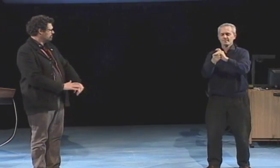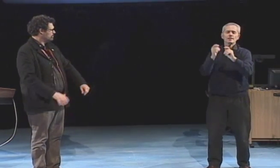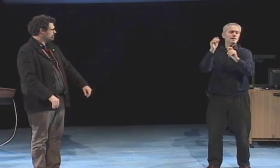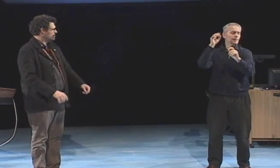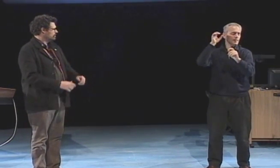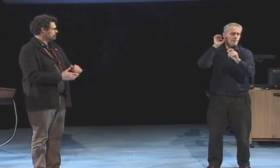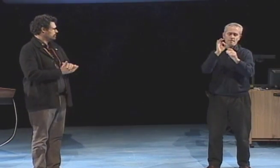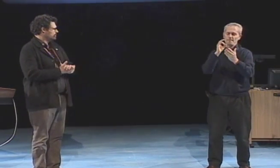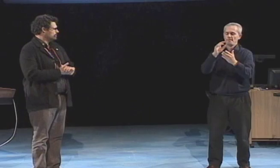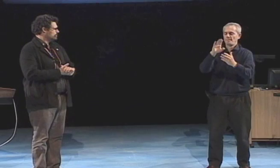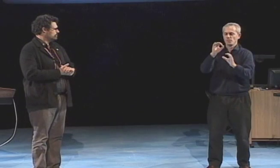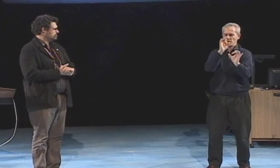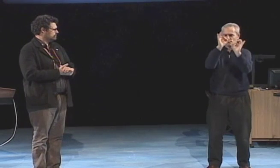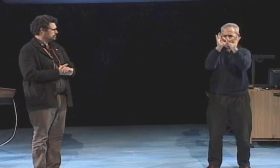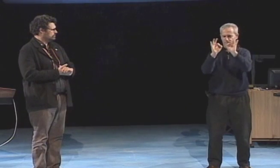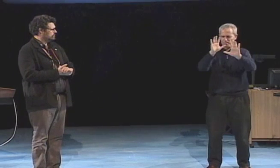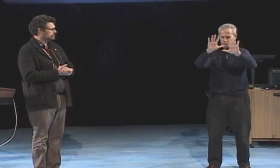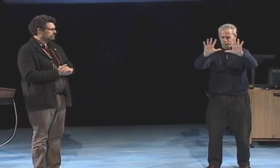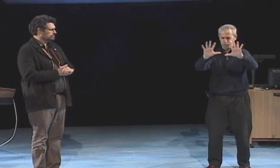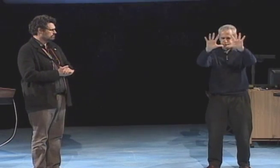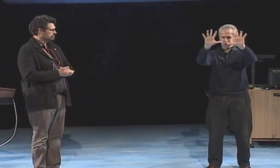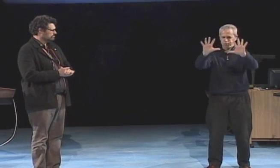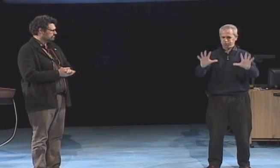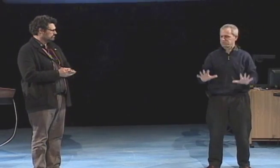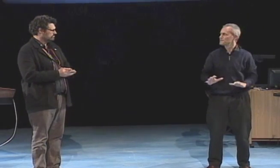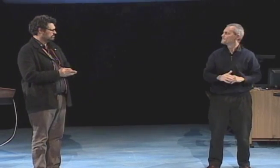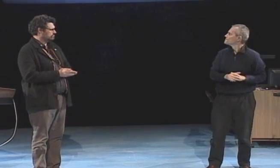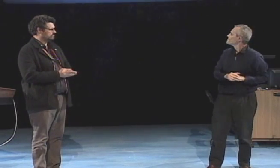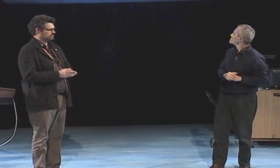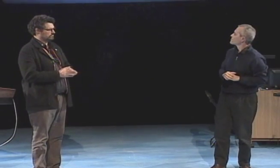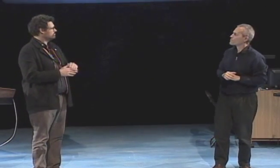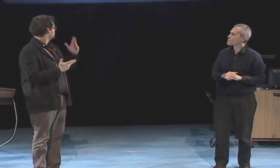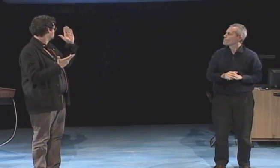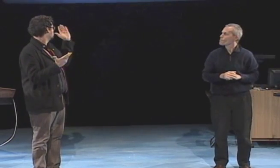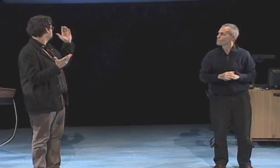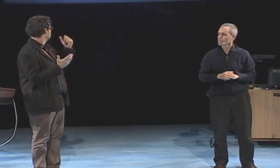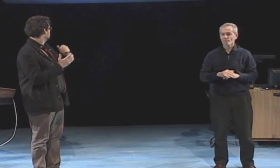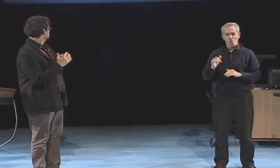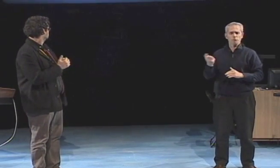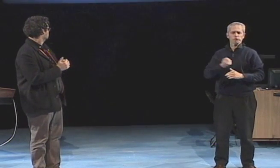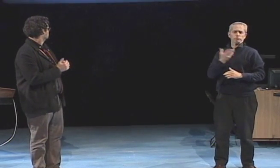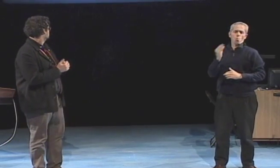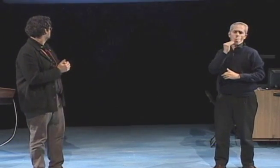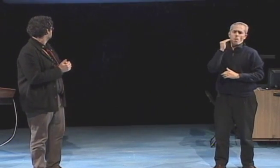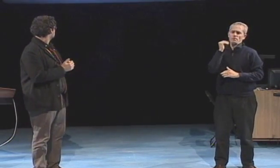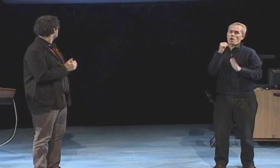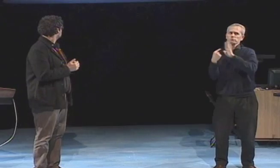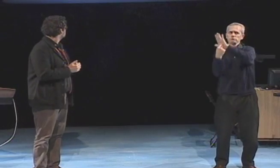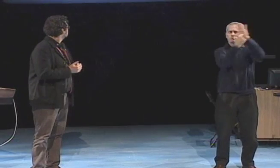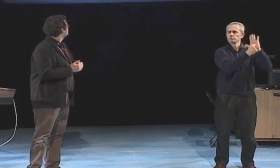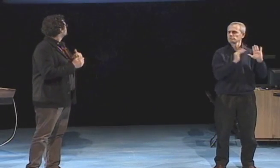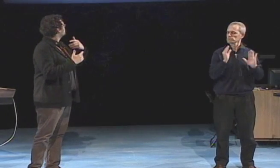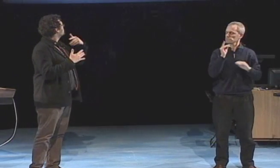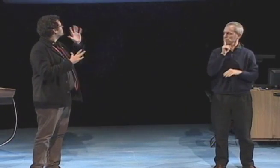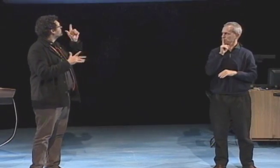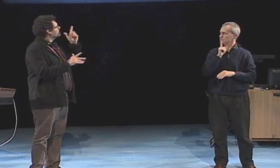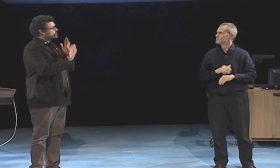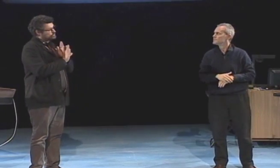I took many, many batteries and created a piece